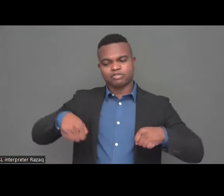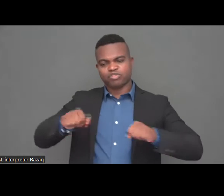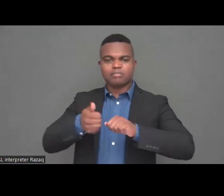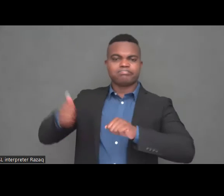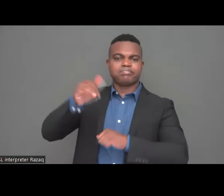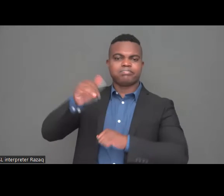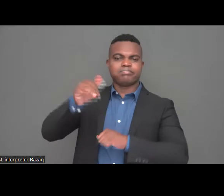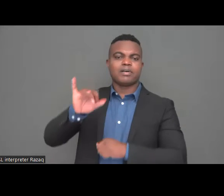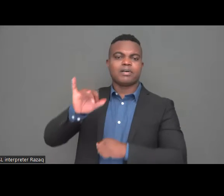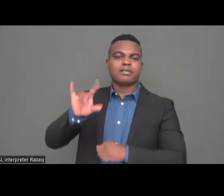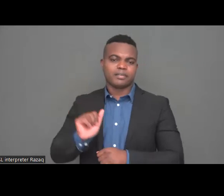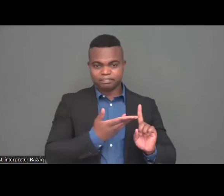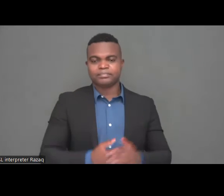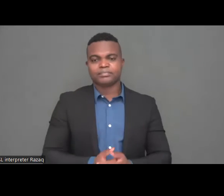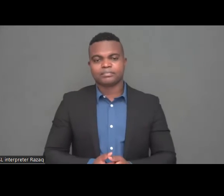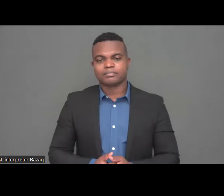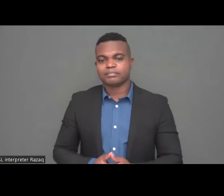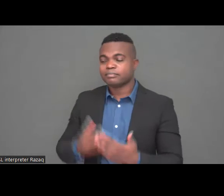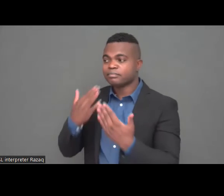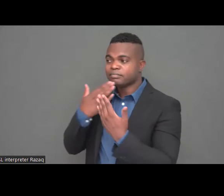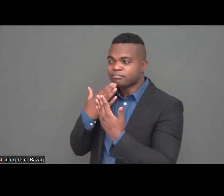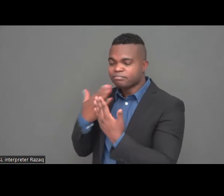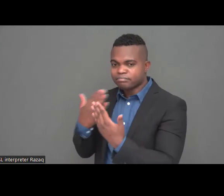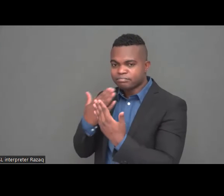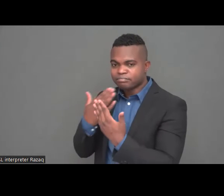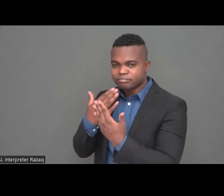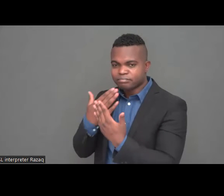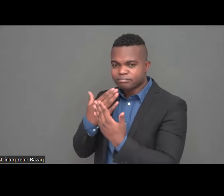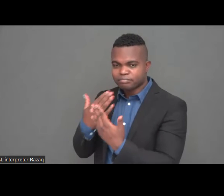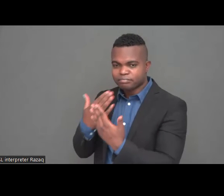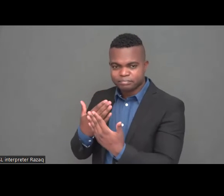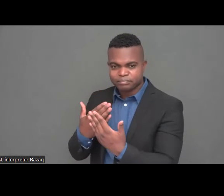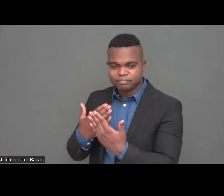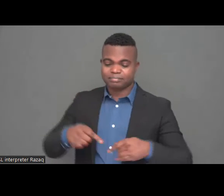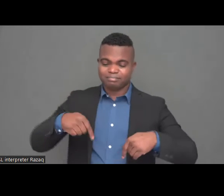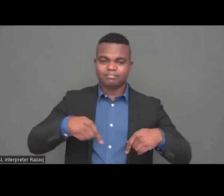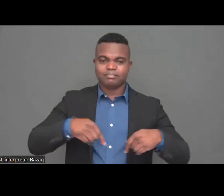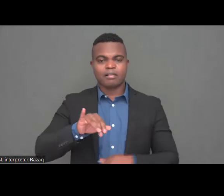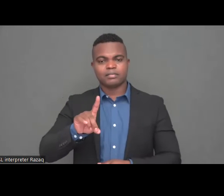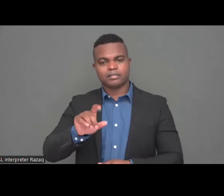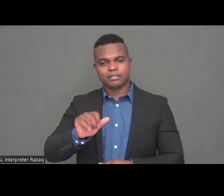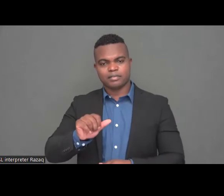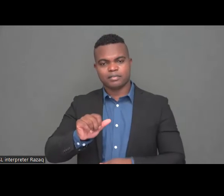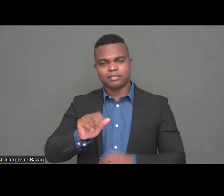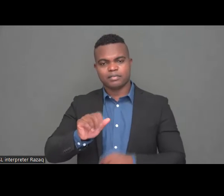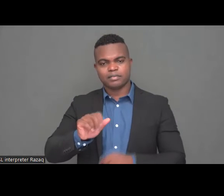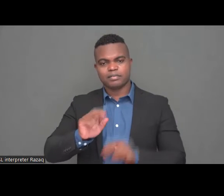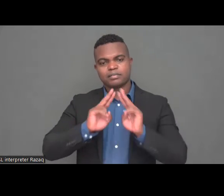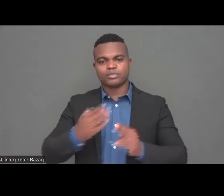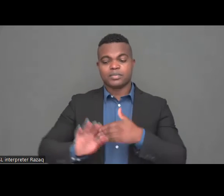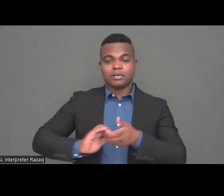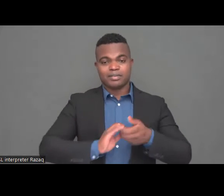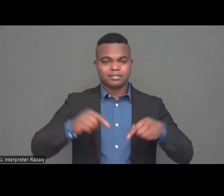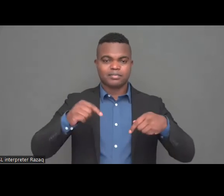have called already on the Russian Federation to stop immediately the